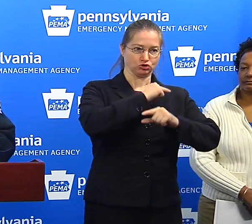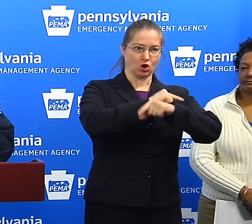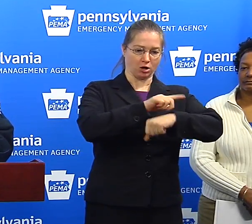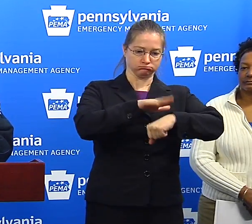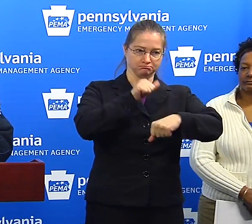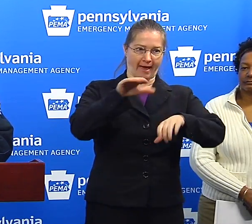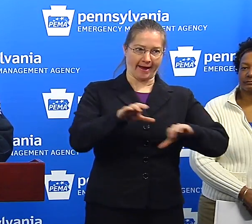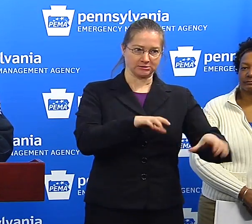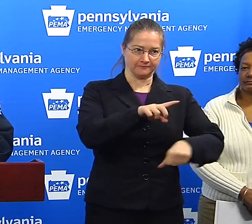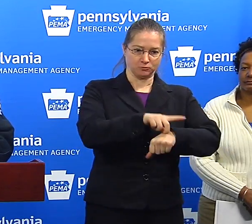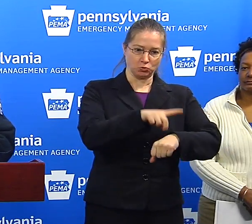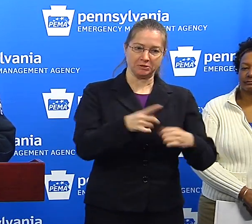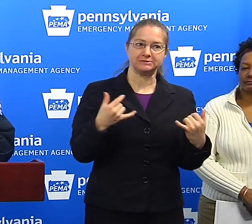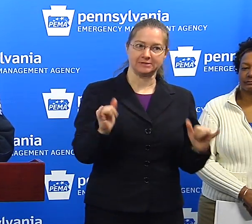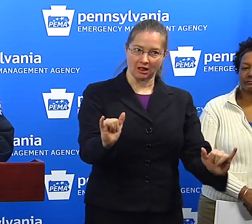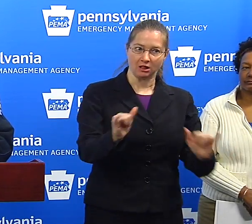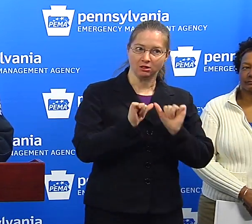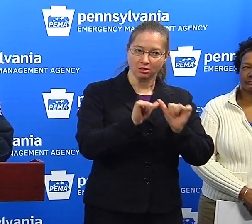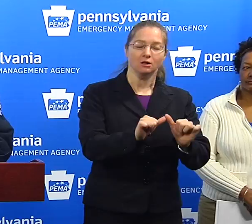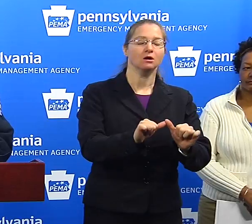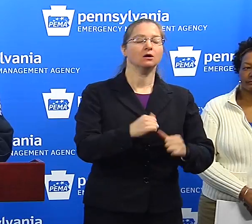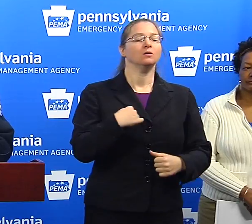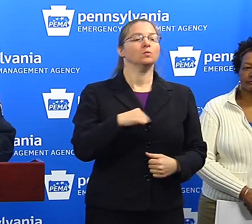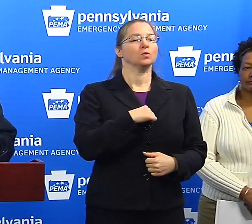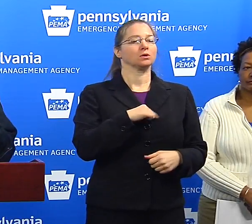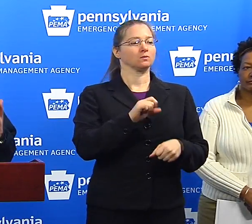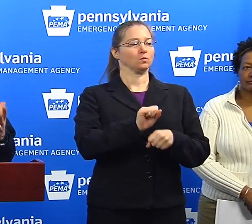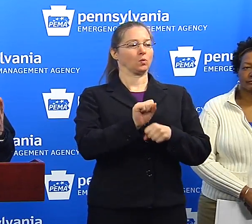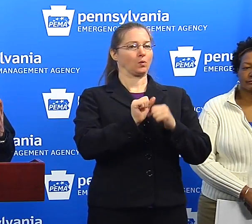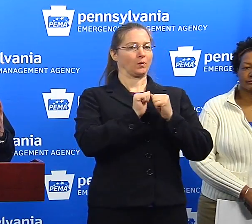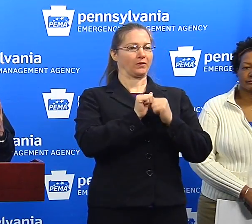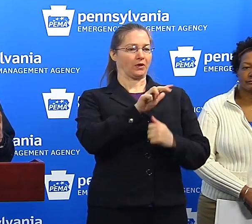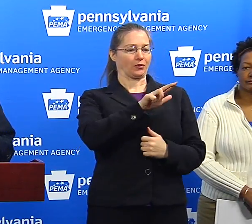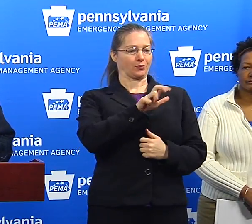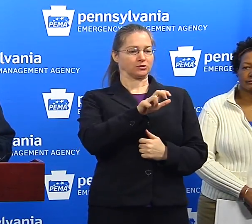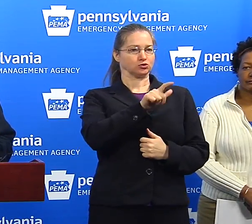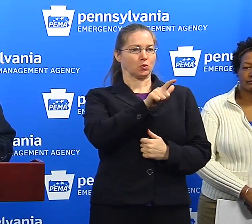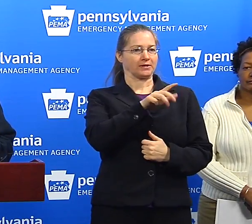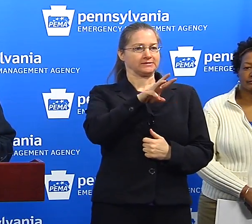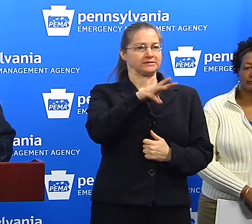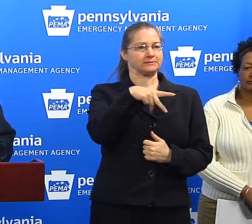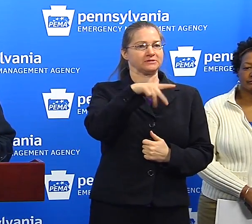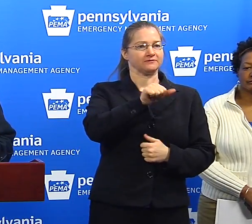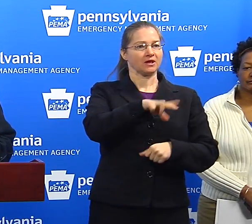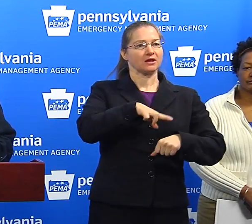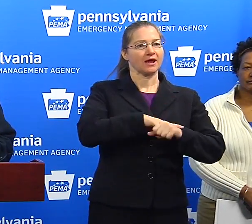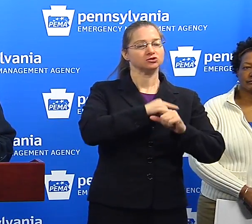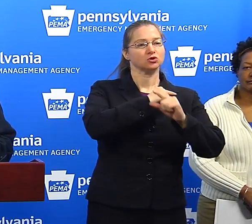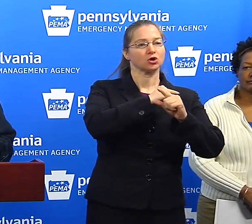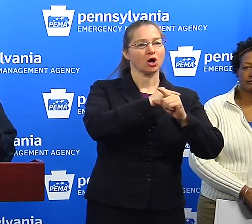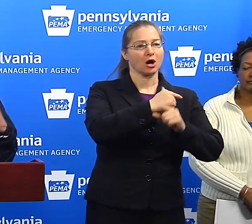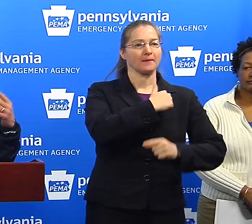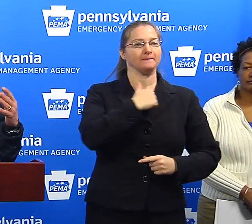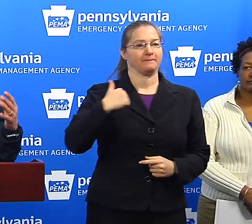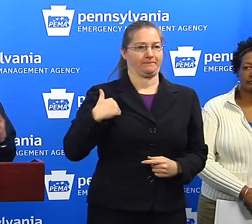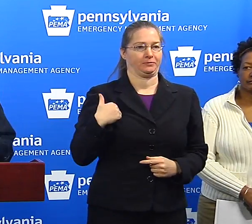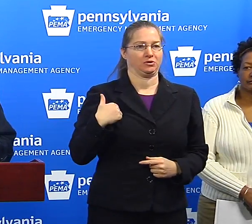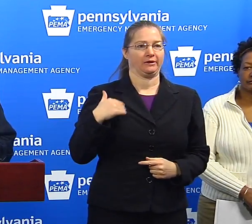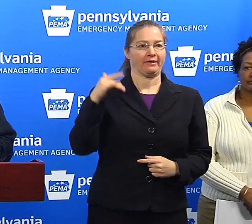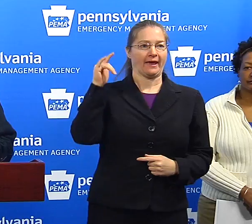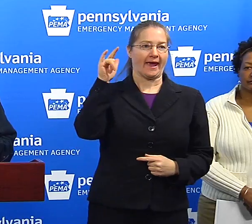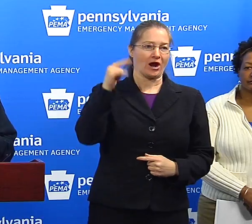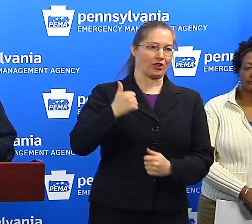duty. And we're working with, again, about 326 Pennsylvania National Guard members, air and army, are